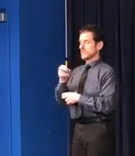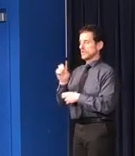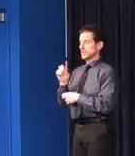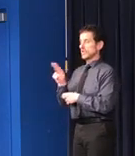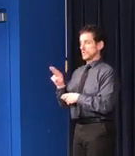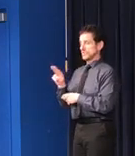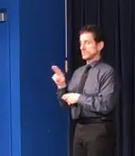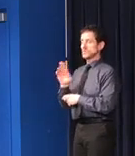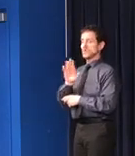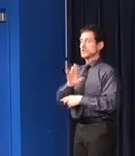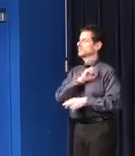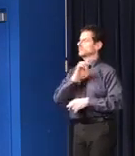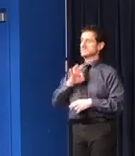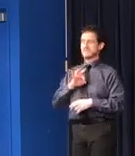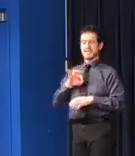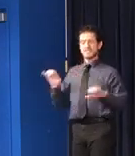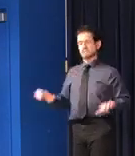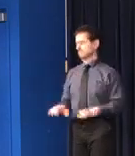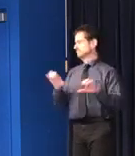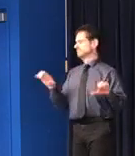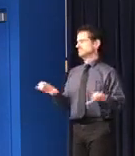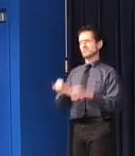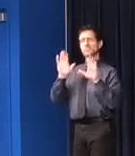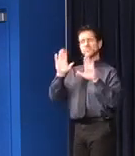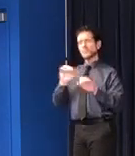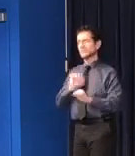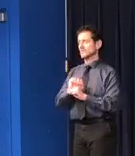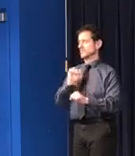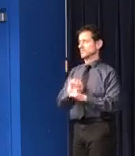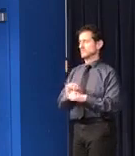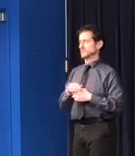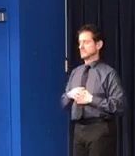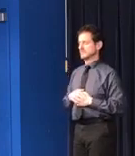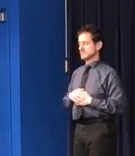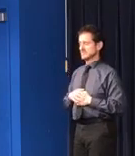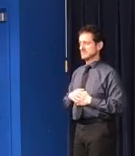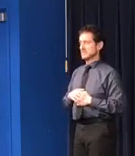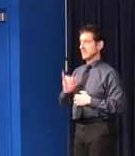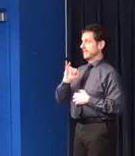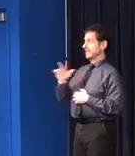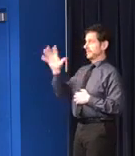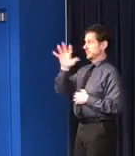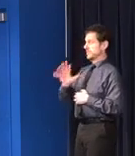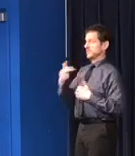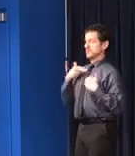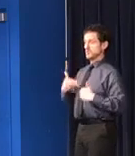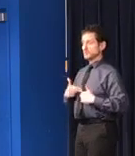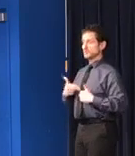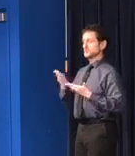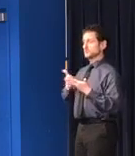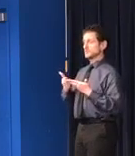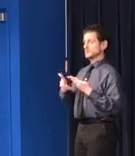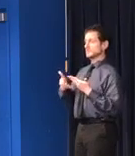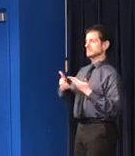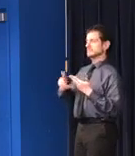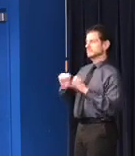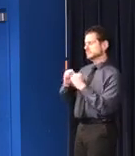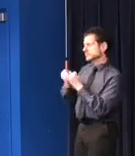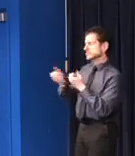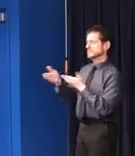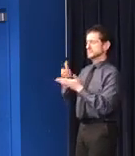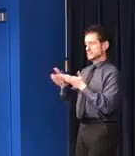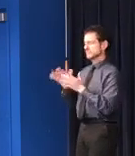staff has moved mountains and then some to increase the depth and breadth of Illinois' Human and Social Services Network,